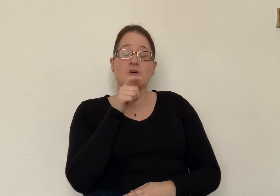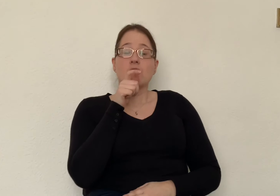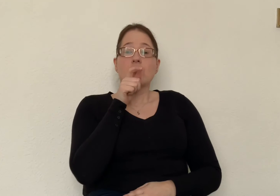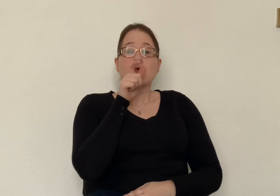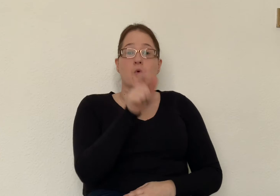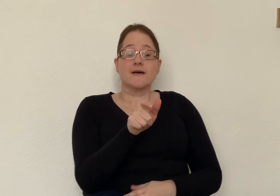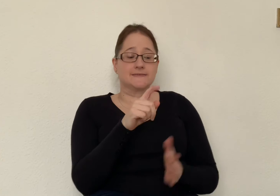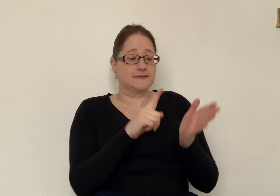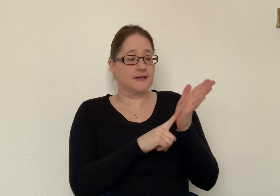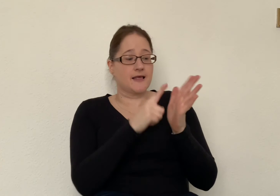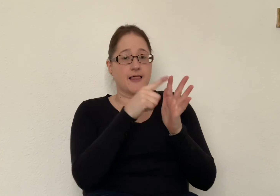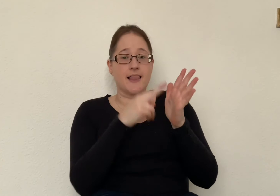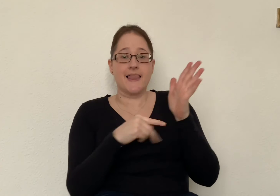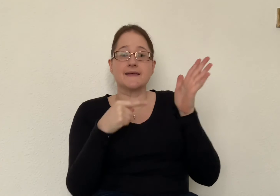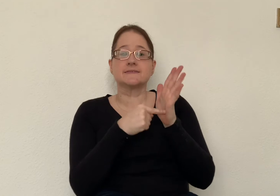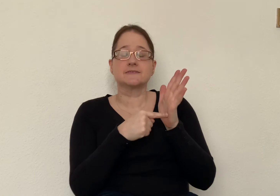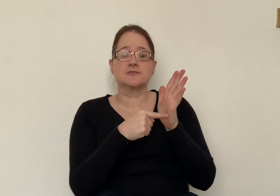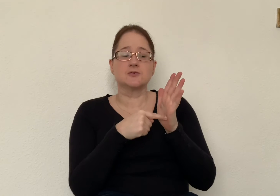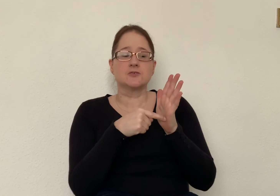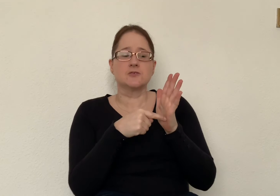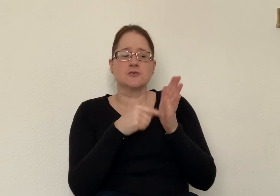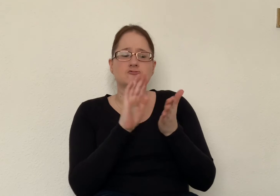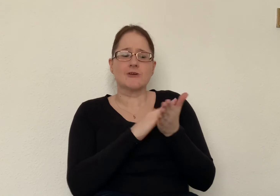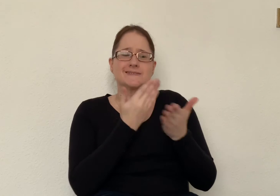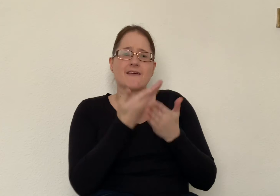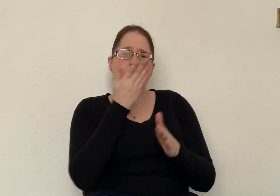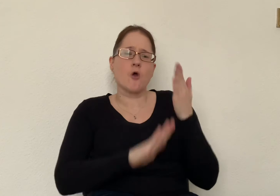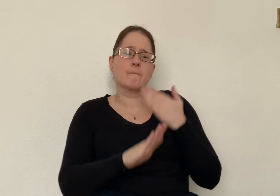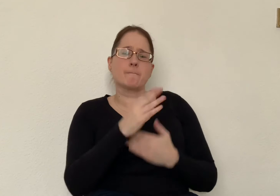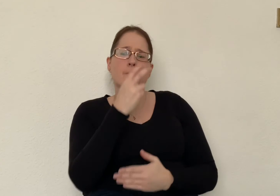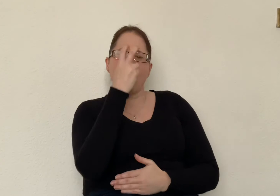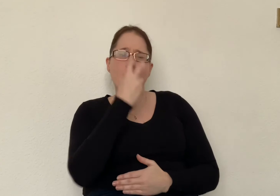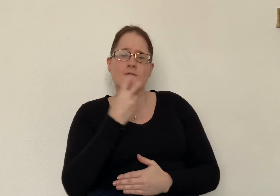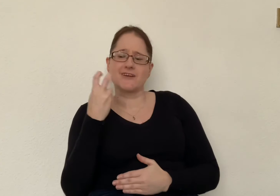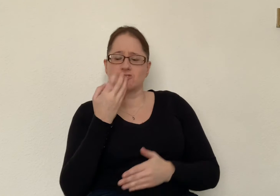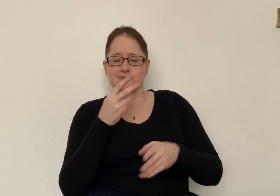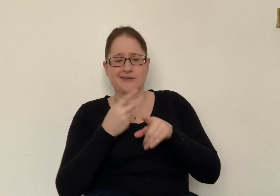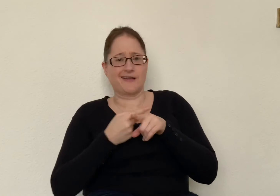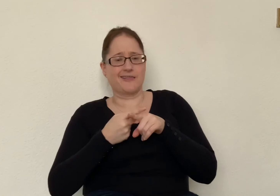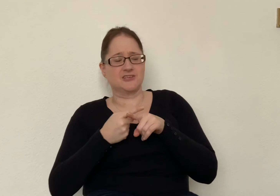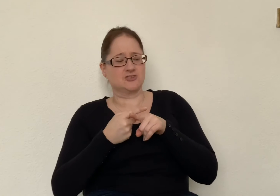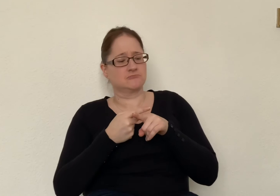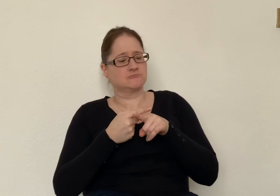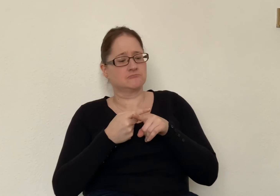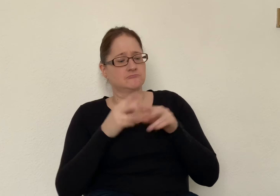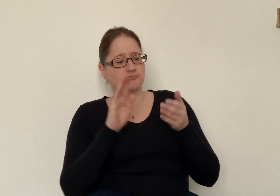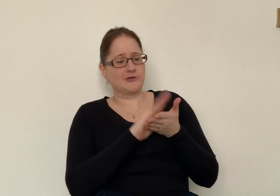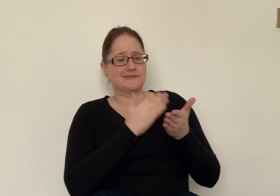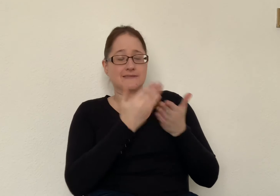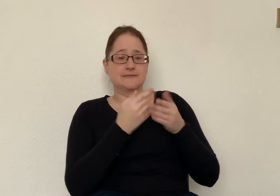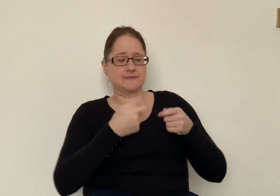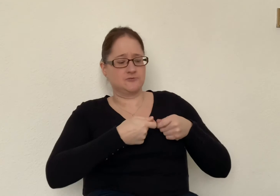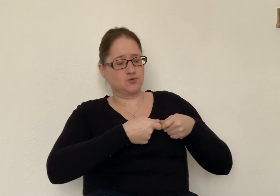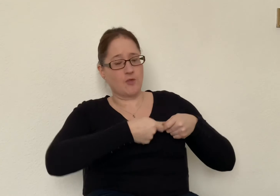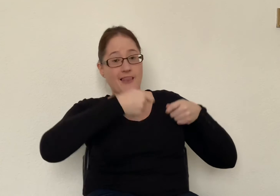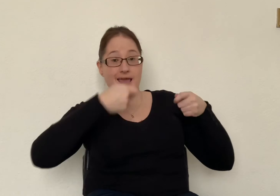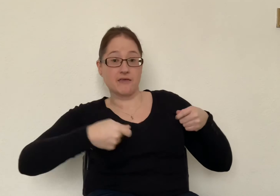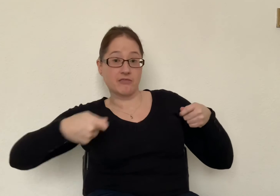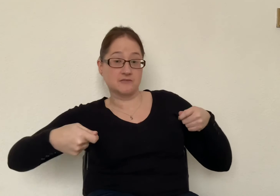an Old English word which means to lengthen it refers to spring the season when the